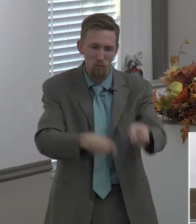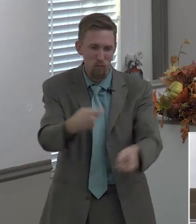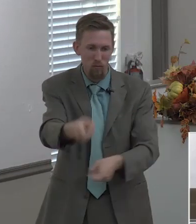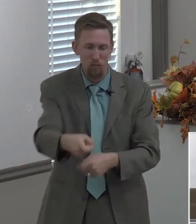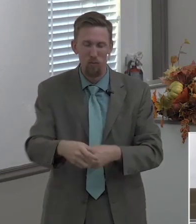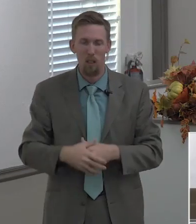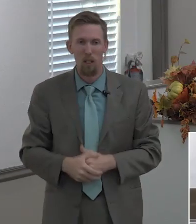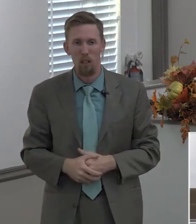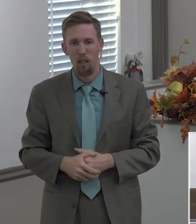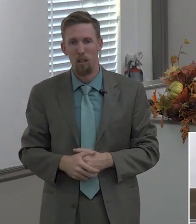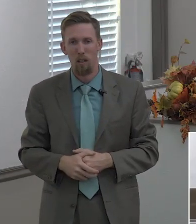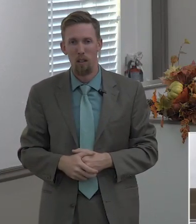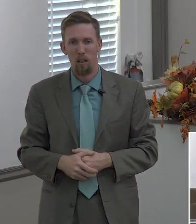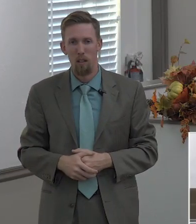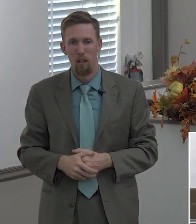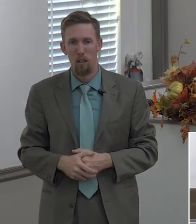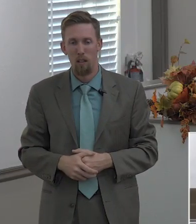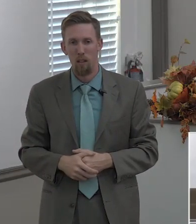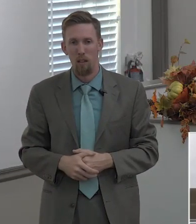i thought